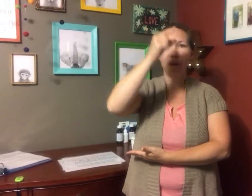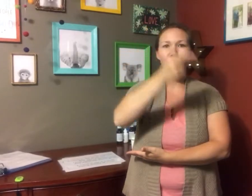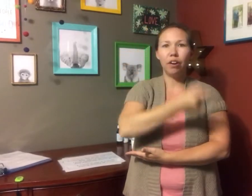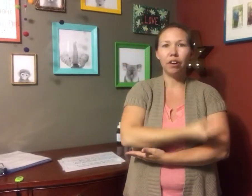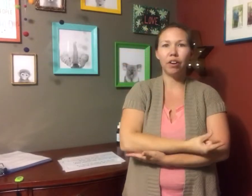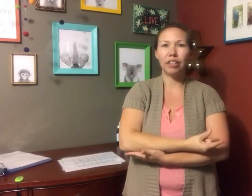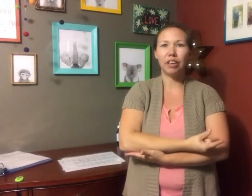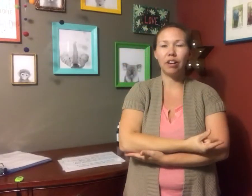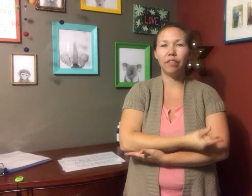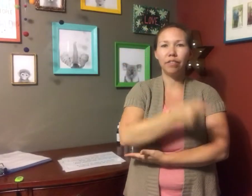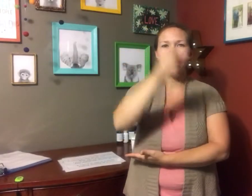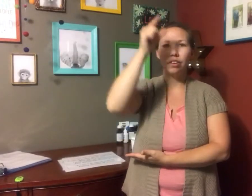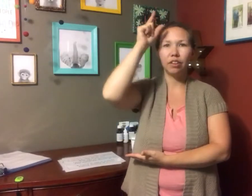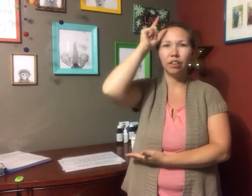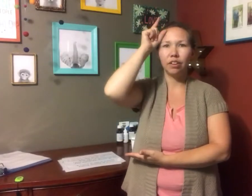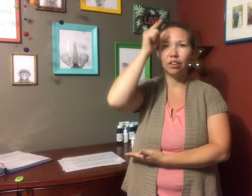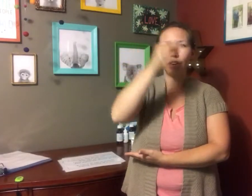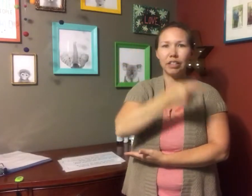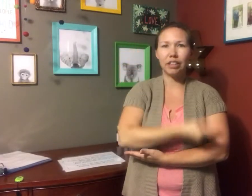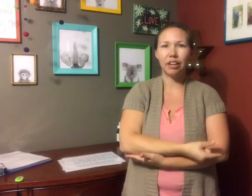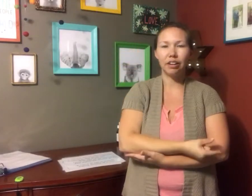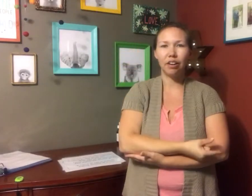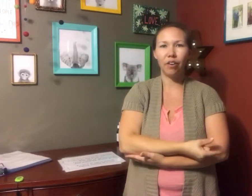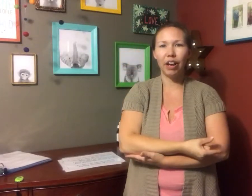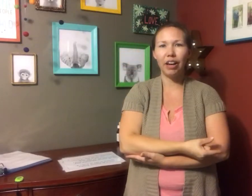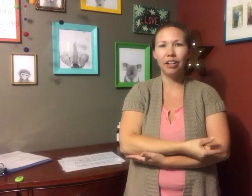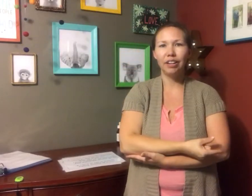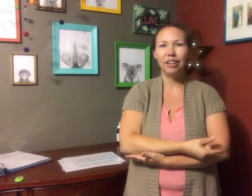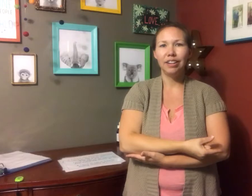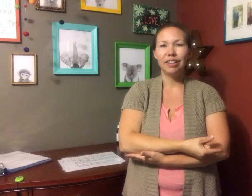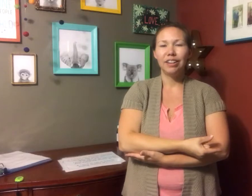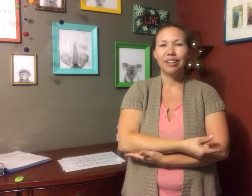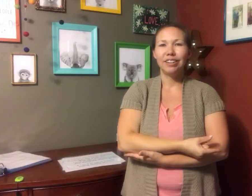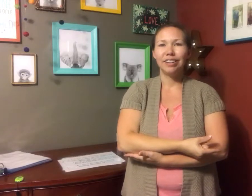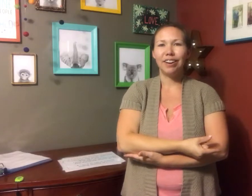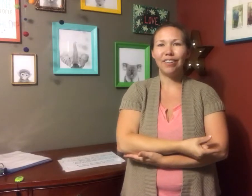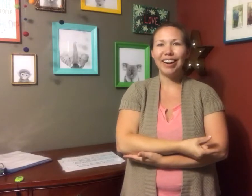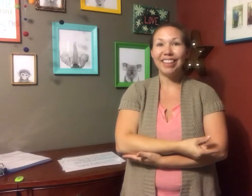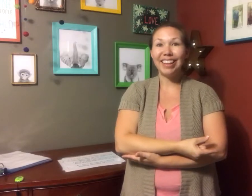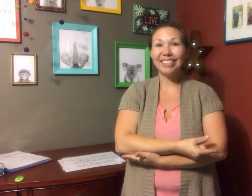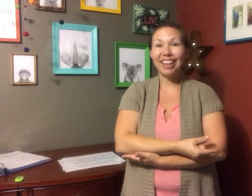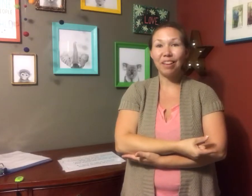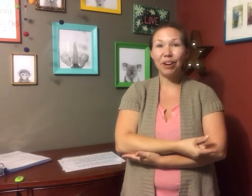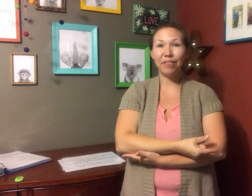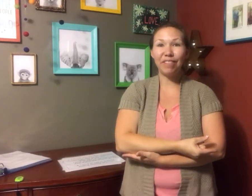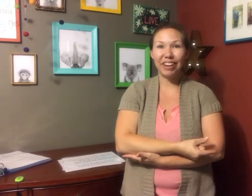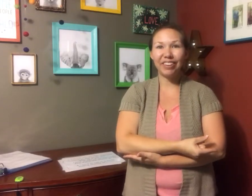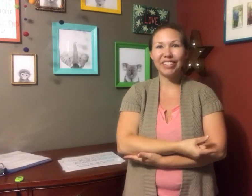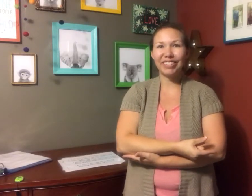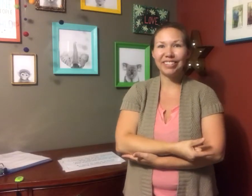grandson, grandson. Okay. All right. Thanks. Let me know if you have any other questions.